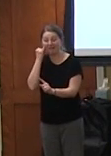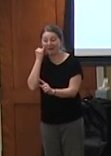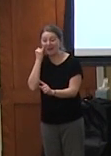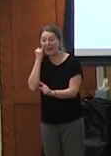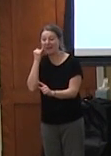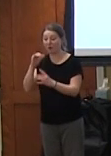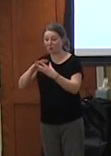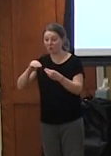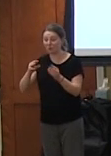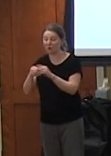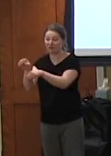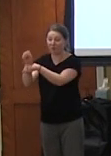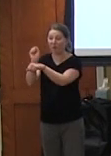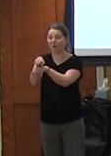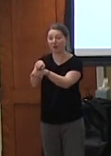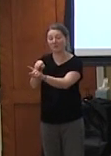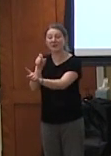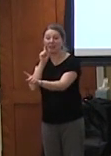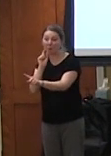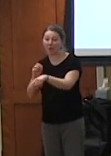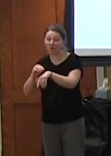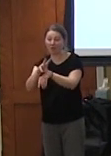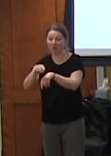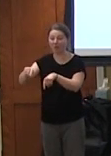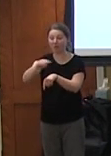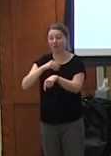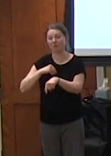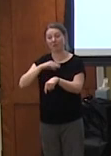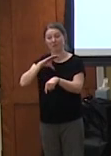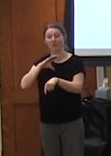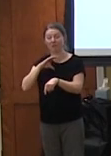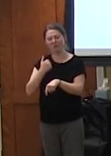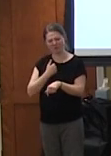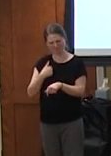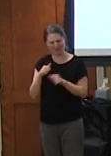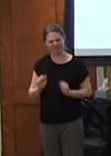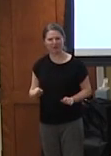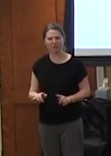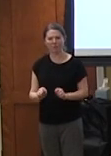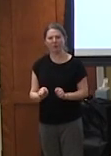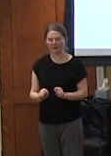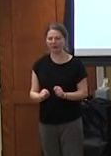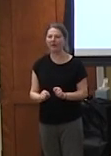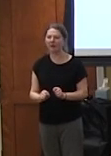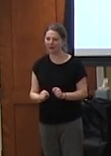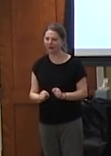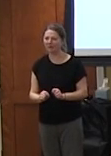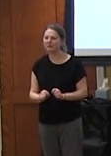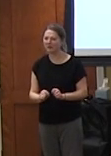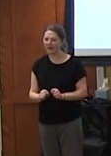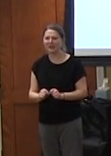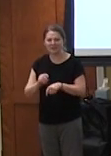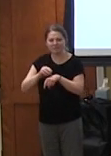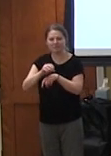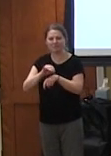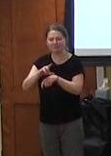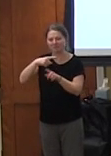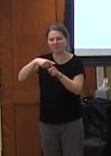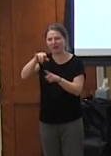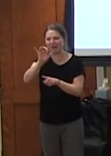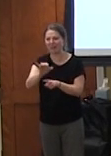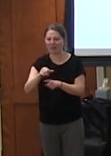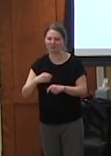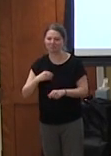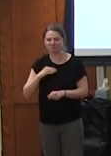those stories of overcoming help build their self-efficacy to know that they can to do that they can to persist and it's the same thing for our